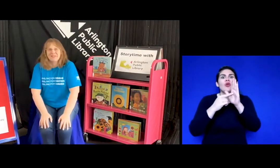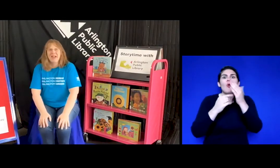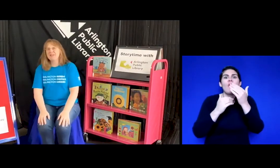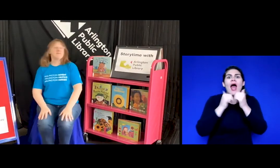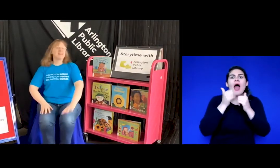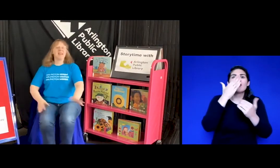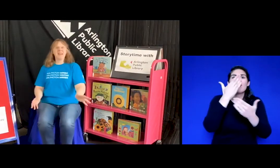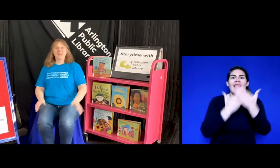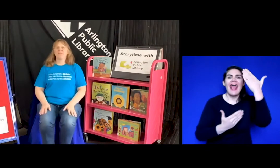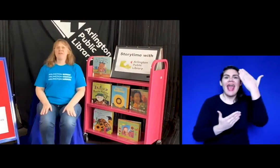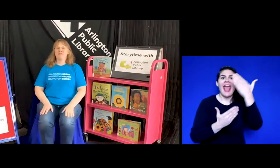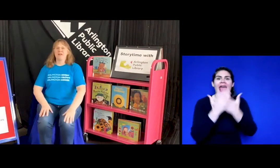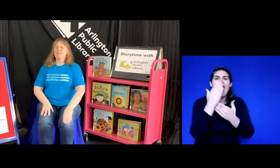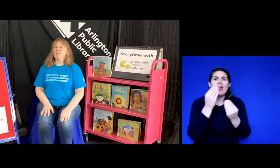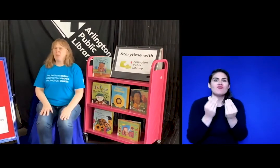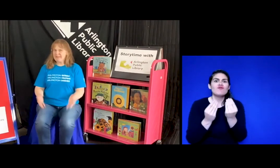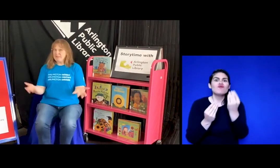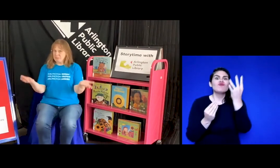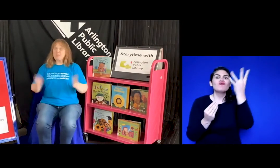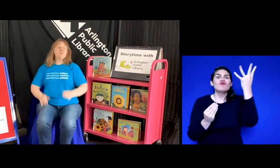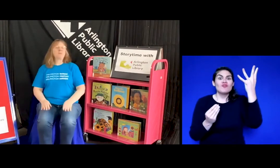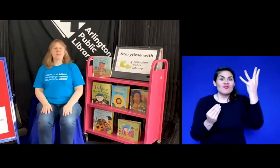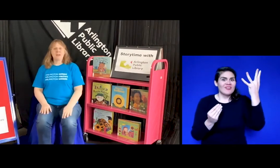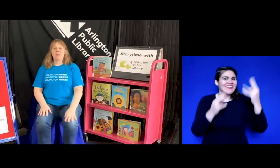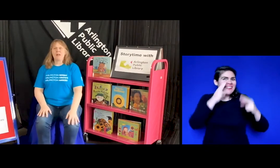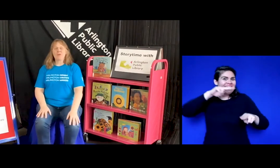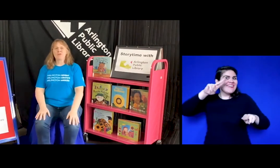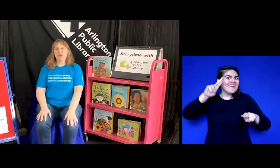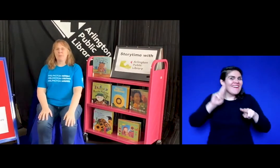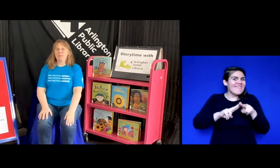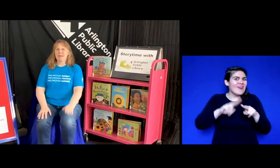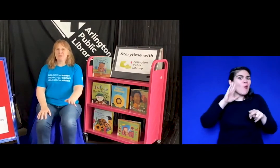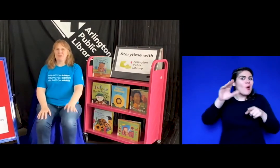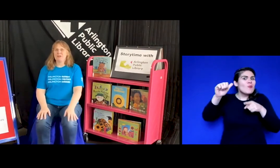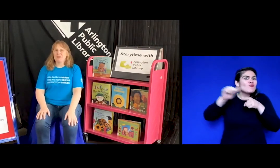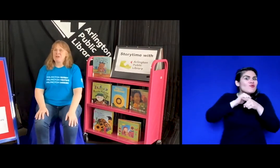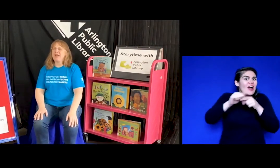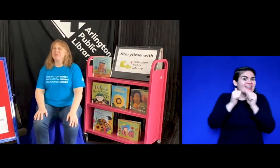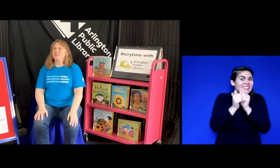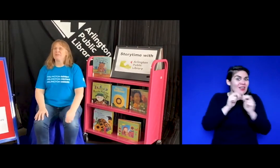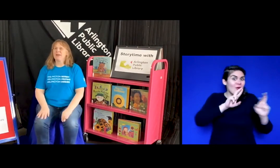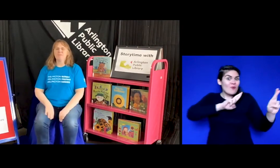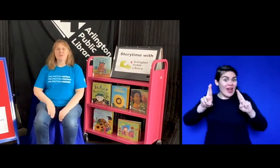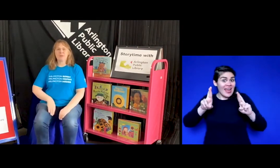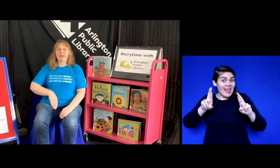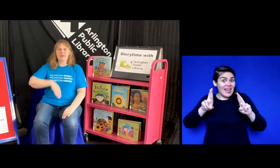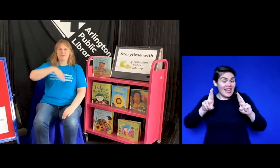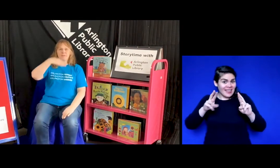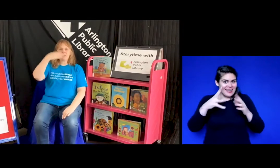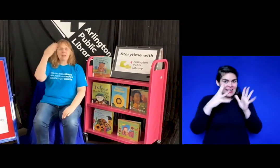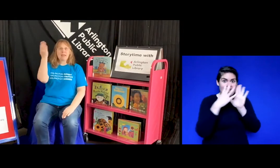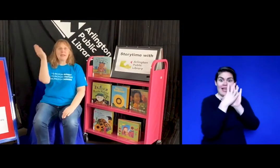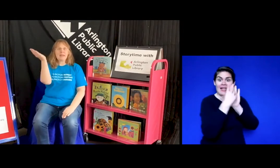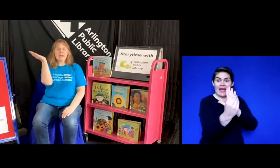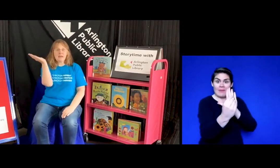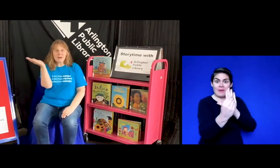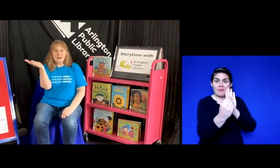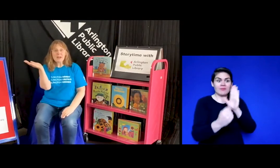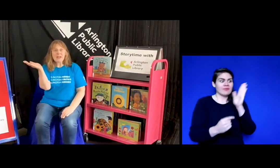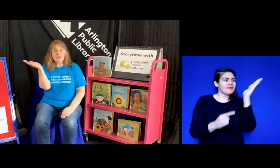flower it's pretty fun it's quite simple i'll go through it a couple times so you can try it ready so we have here is